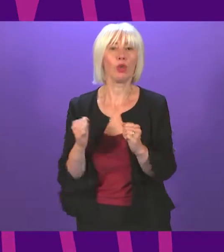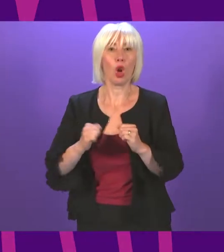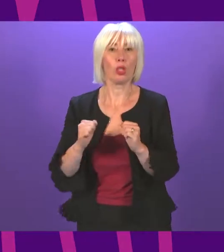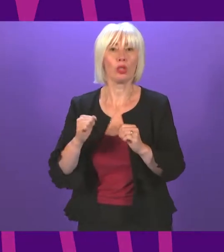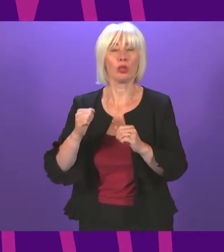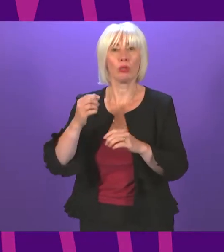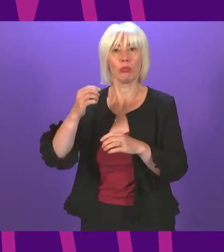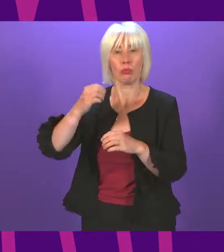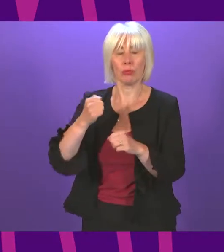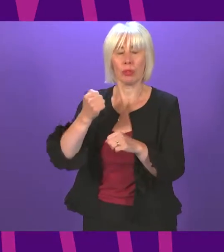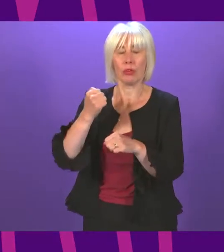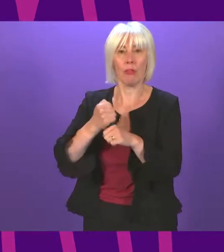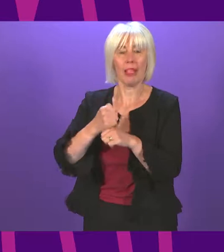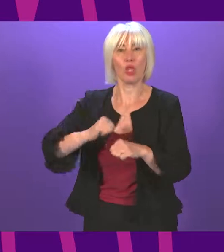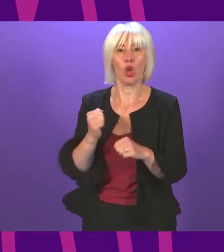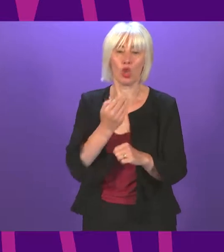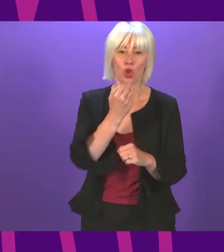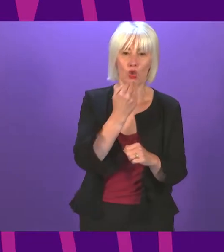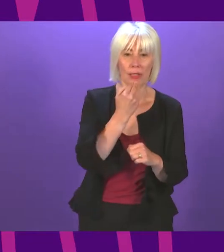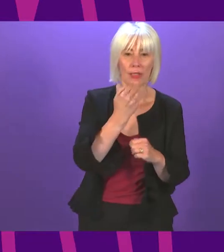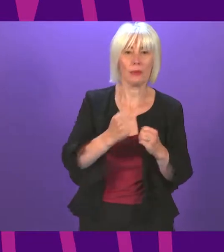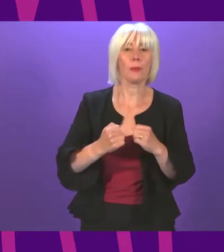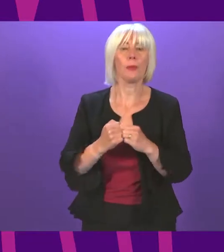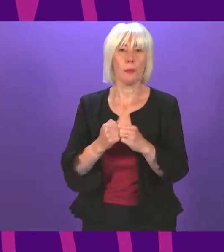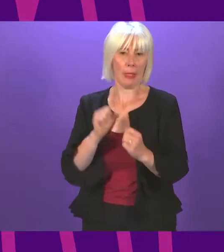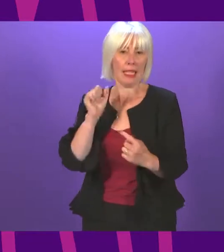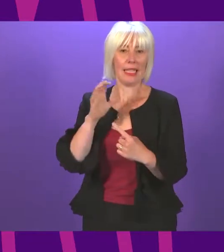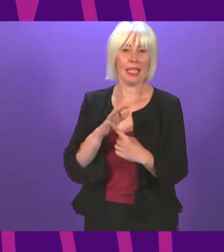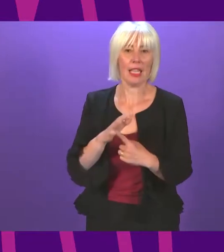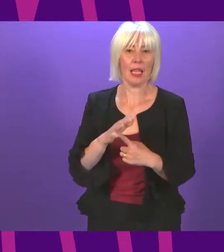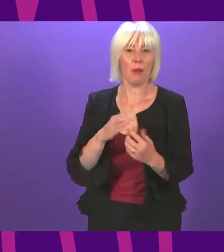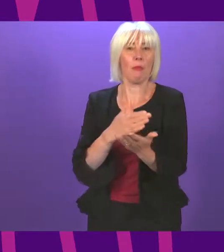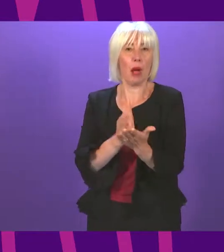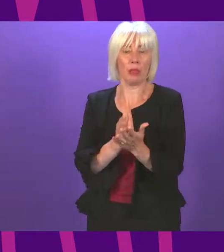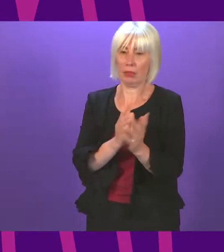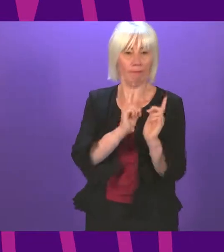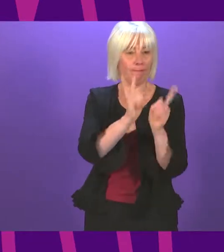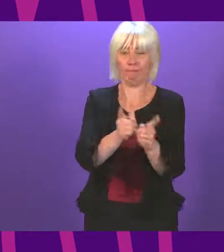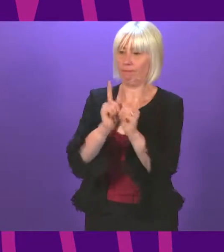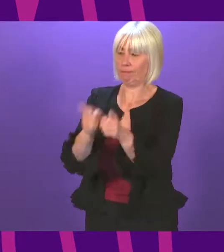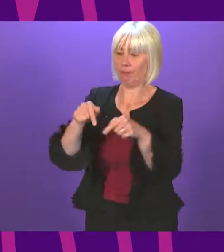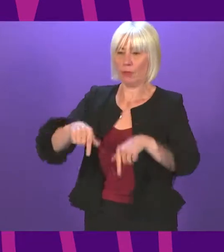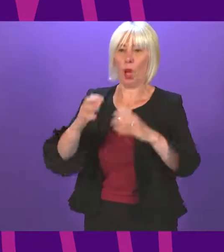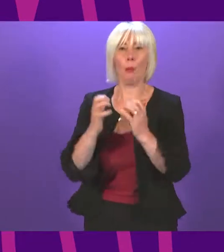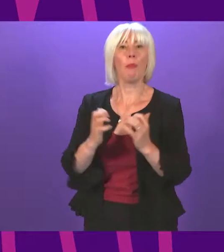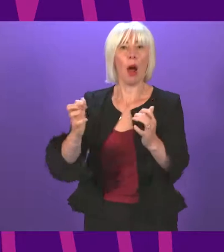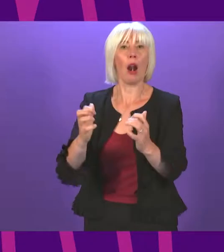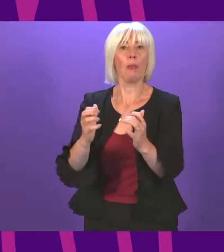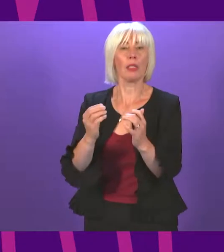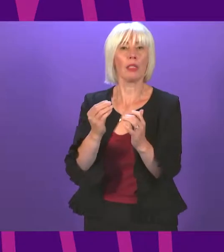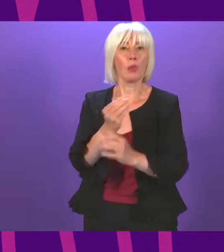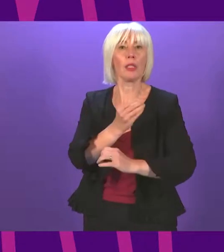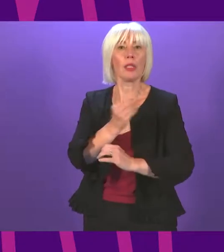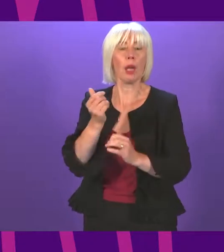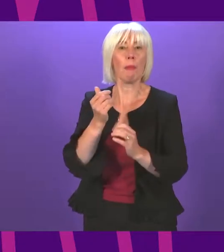These appointments will deliver a key element of that agreement. By approving these appointments today, Parliament will make some history, not